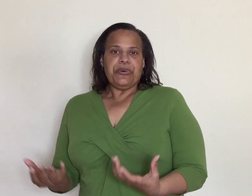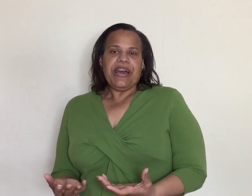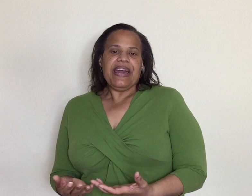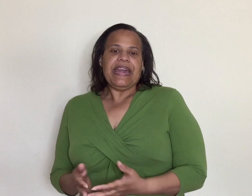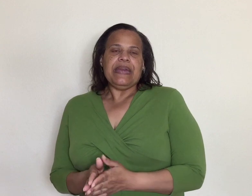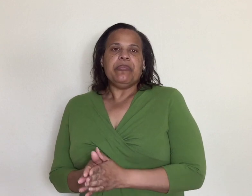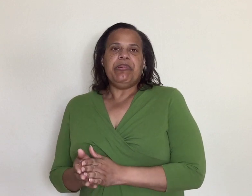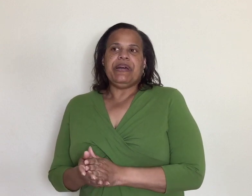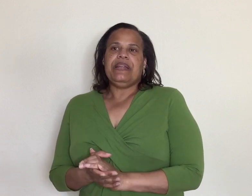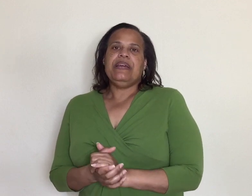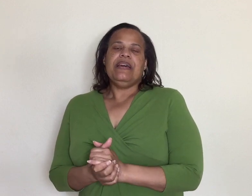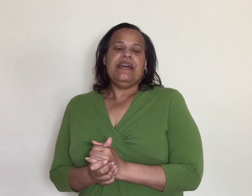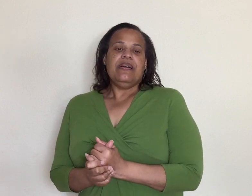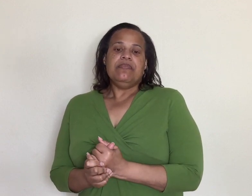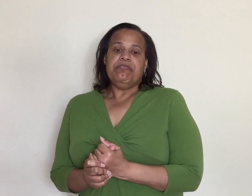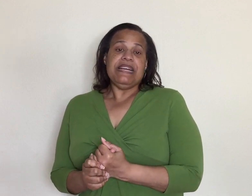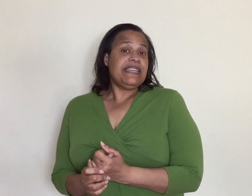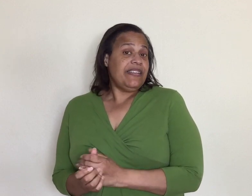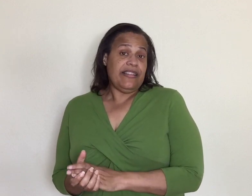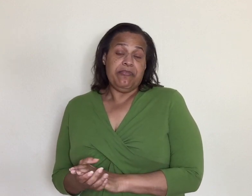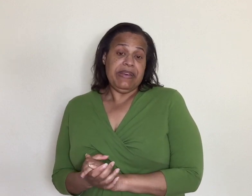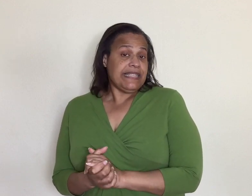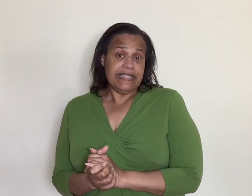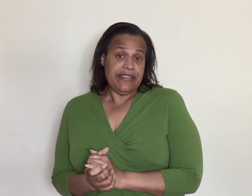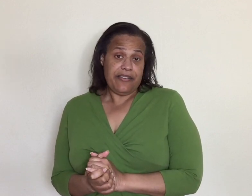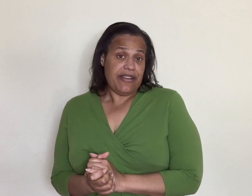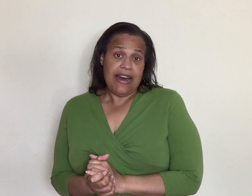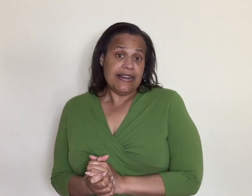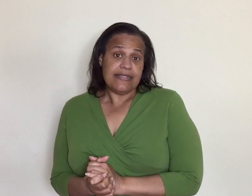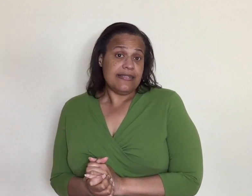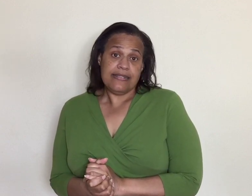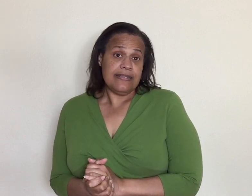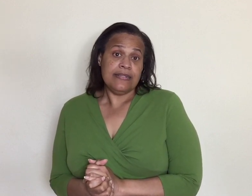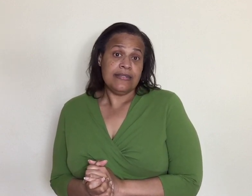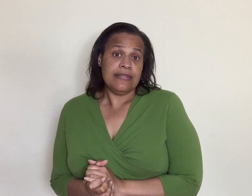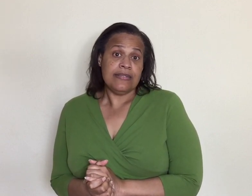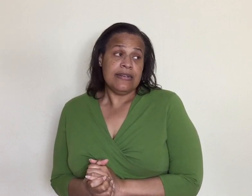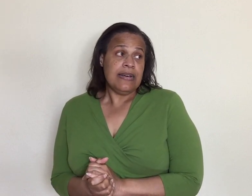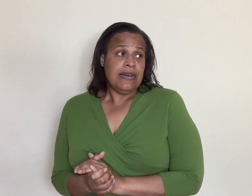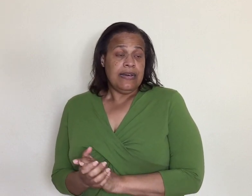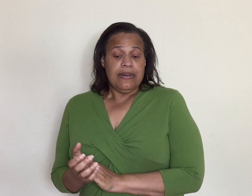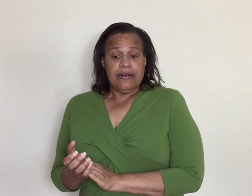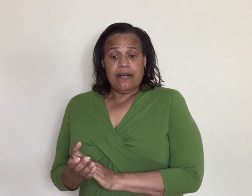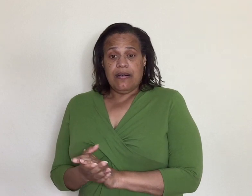okay but mentally mentally they're not um